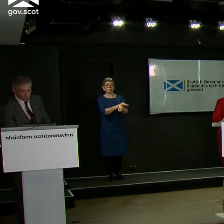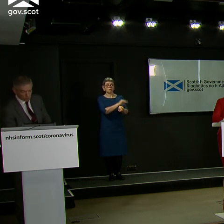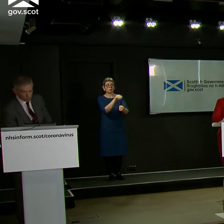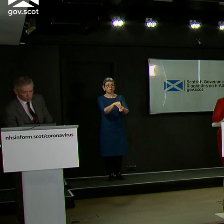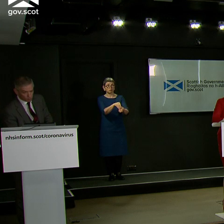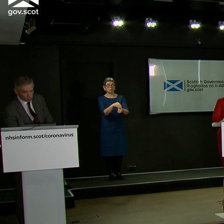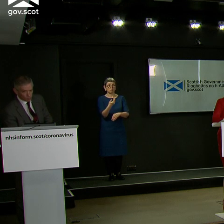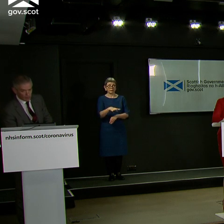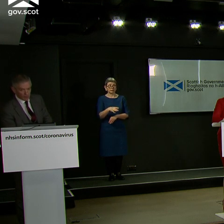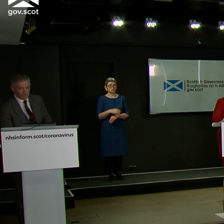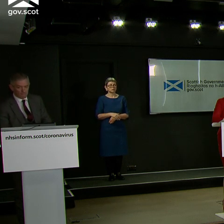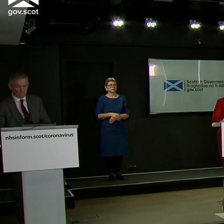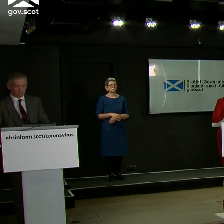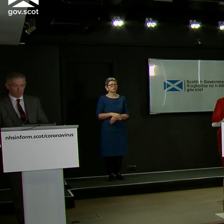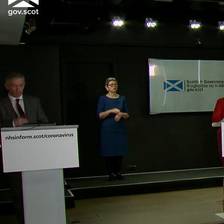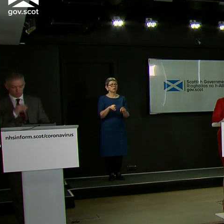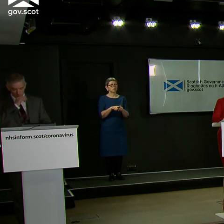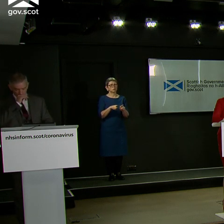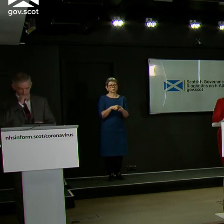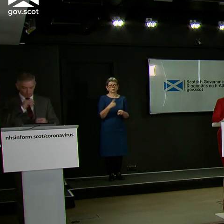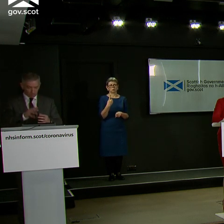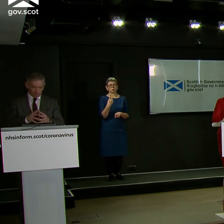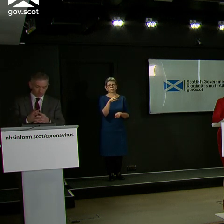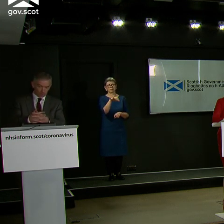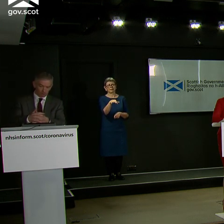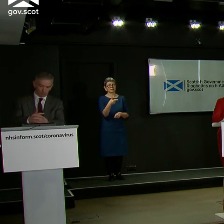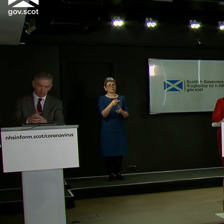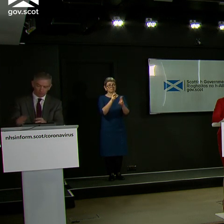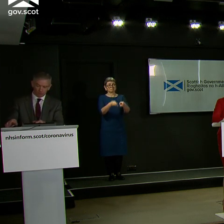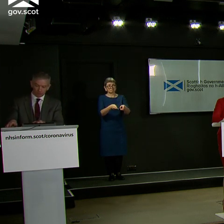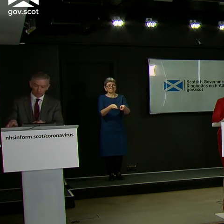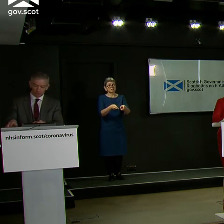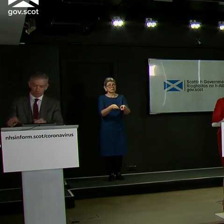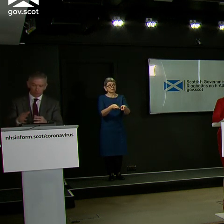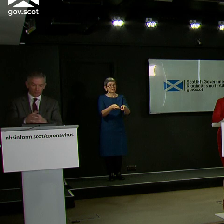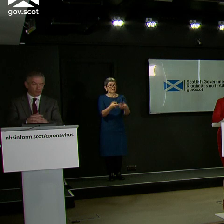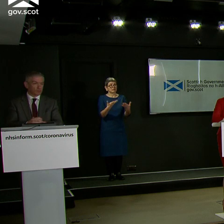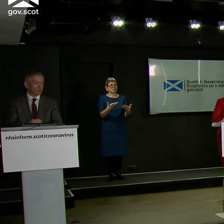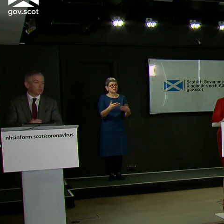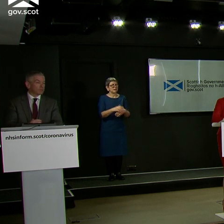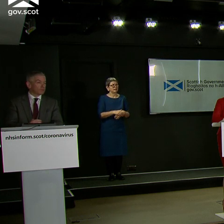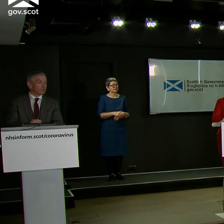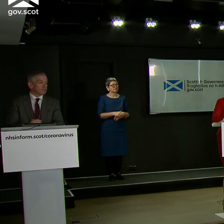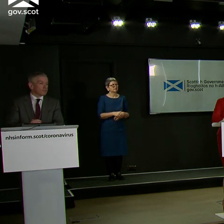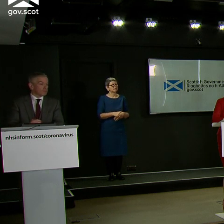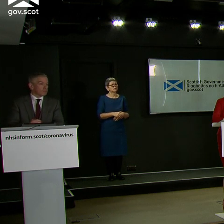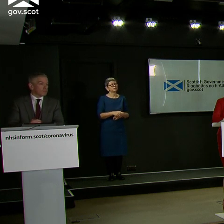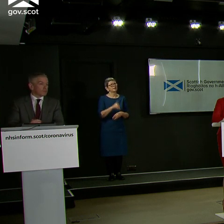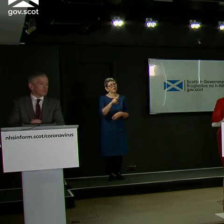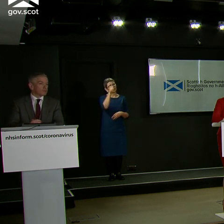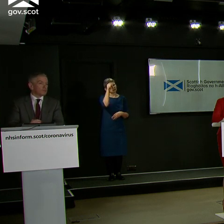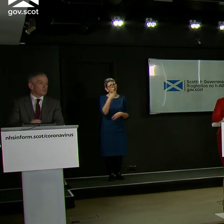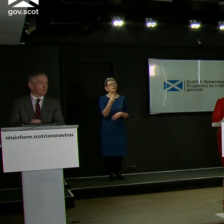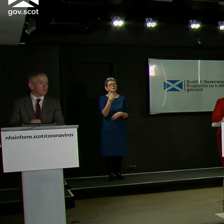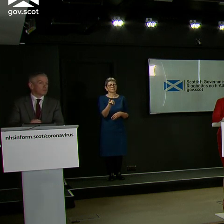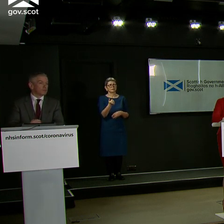today, obviously, we heard of another death in a Scottish care home, a member of staff at Winford Locks in Glasgow. And obviously, we know that care homes have been particularly badly hit